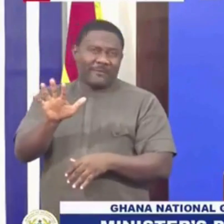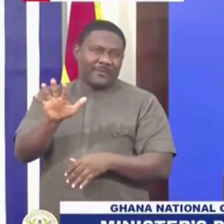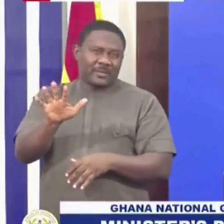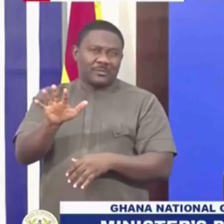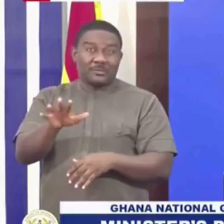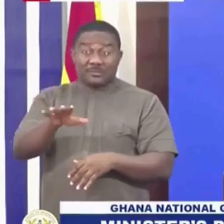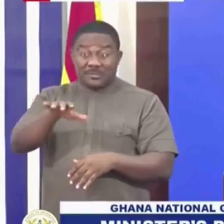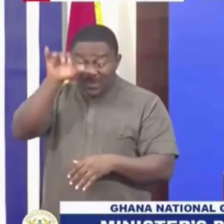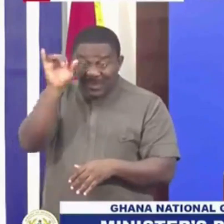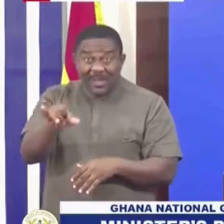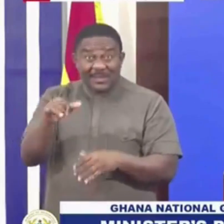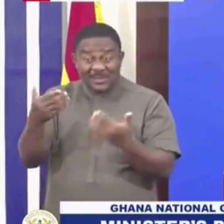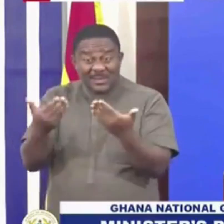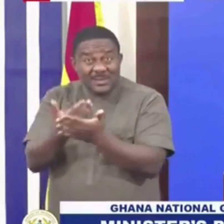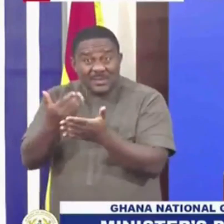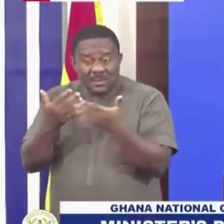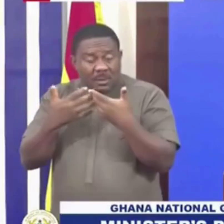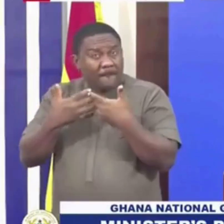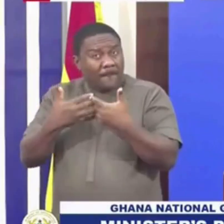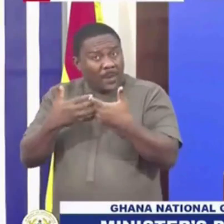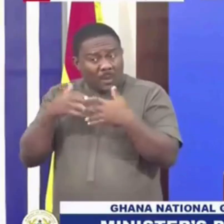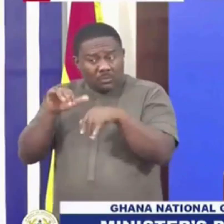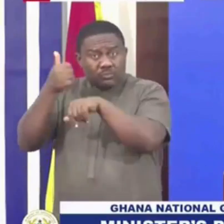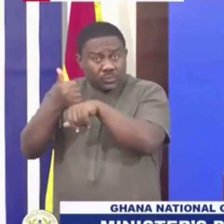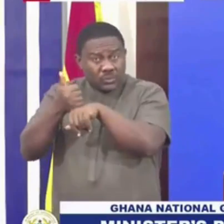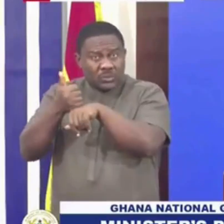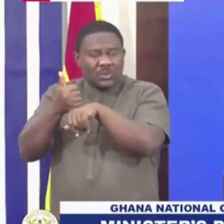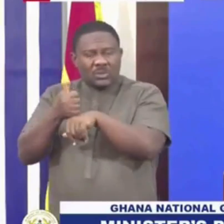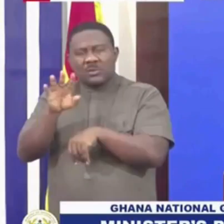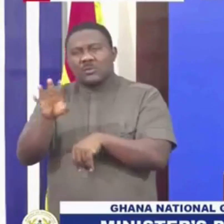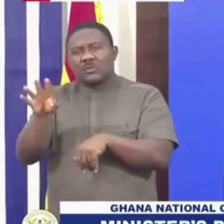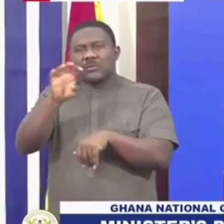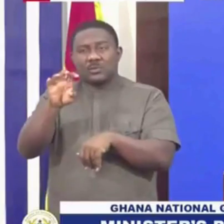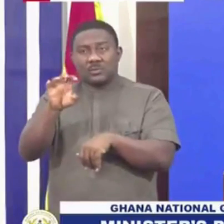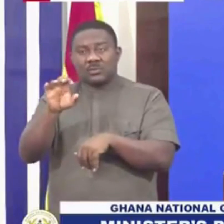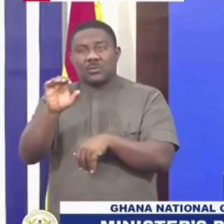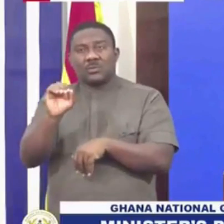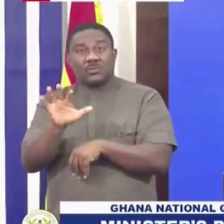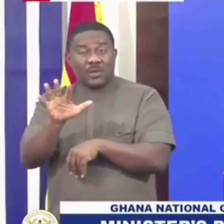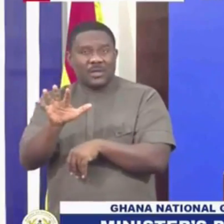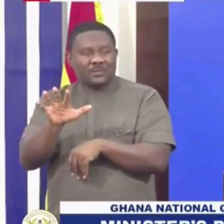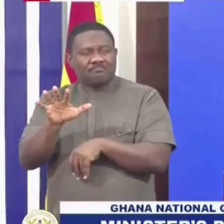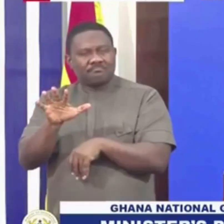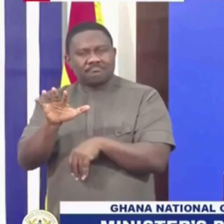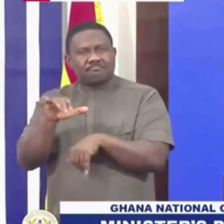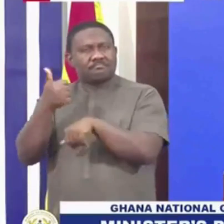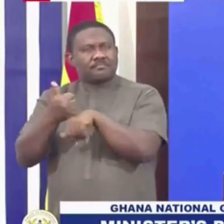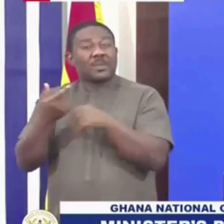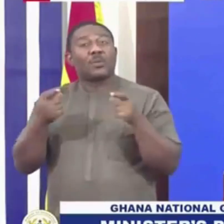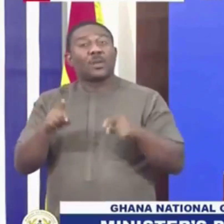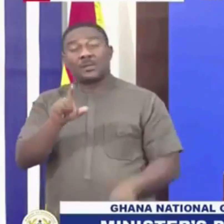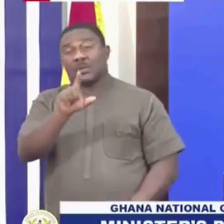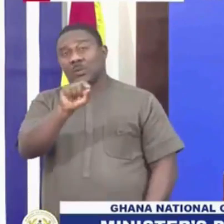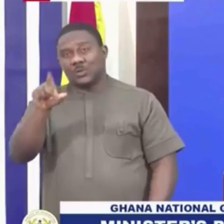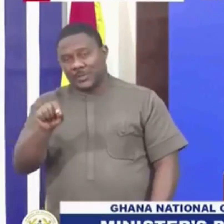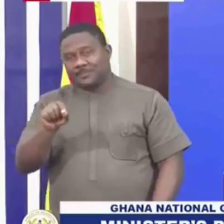a significant infrastructure that was actually added, I believe, in 2020, to enhance the capacity